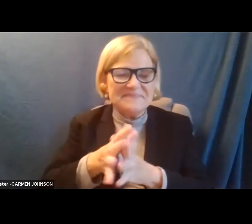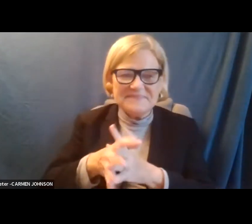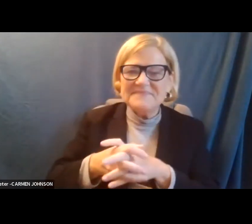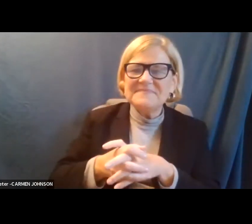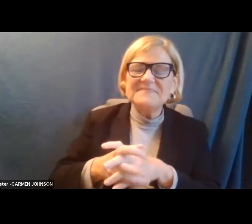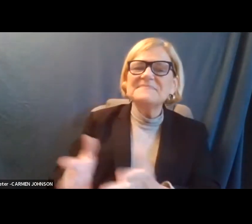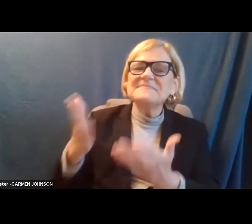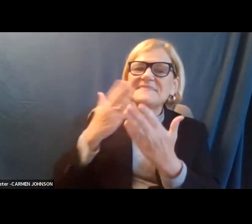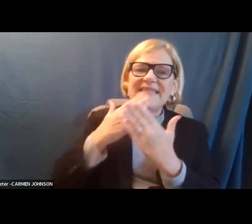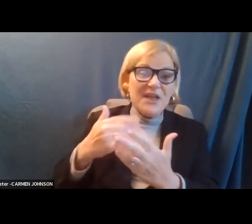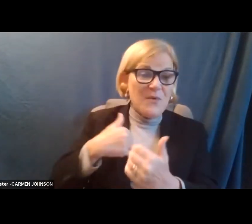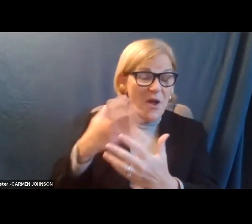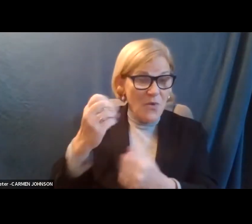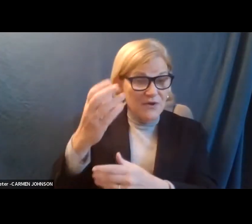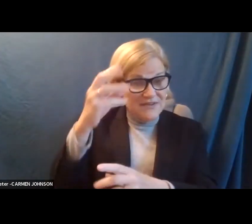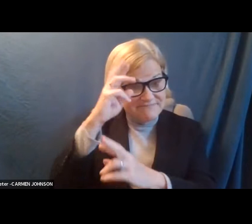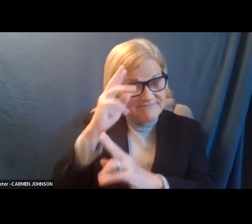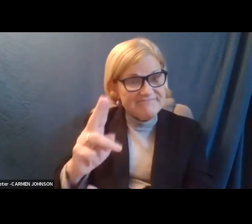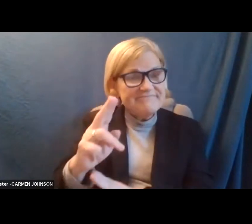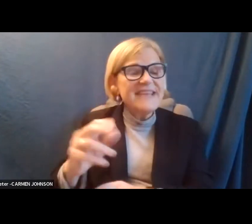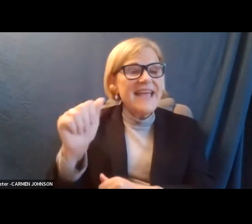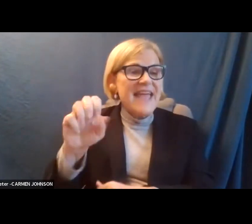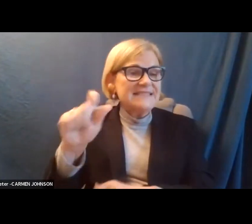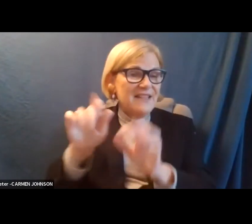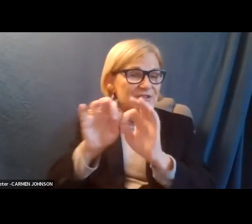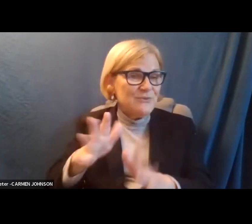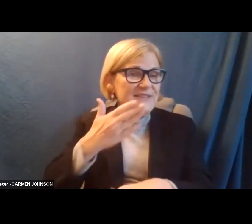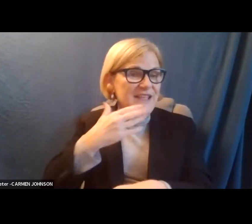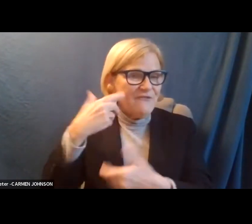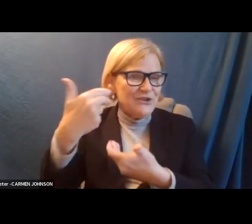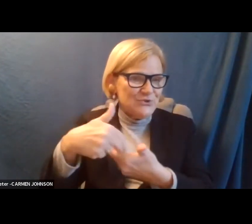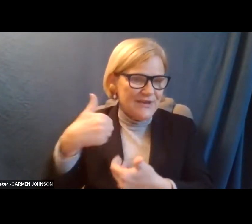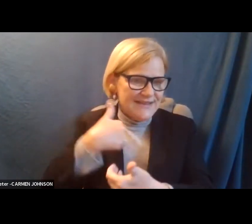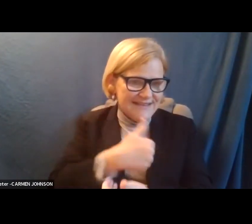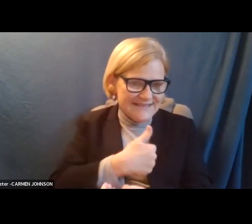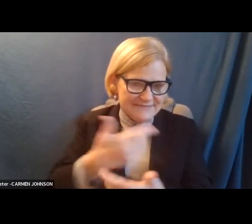Thank you. And I just want to acknowledge our ASL interpreters tonight. Thank you for joining us.